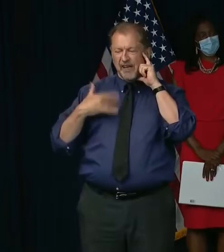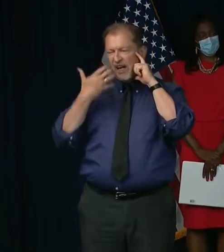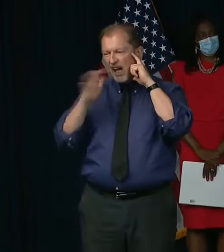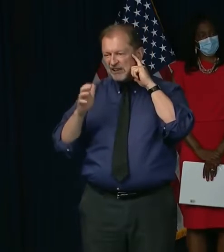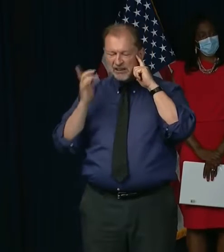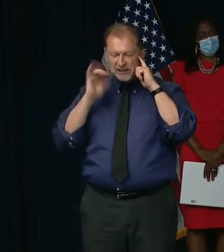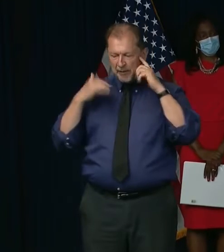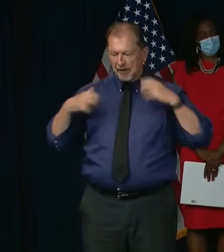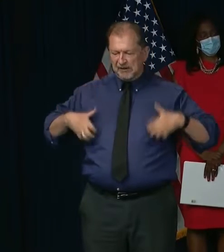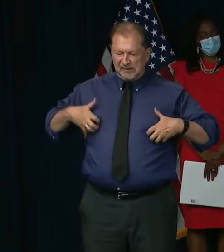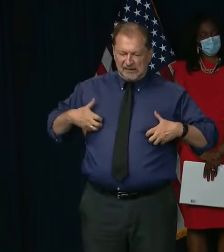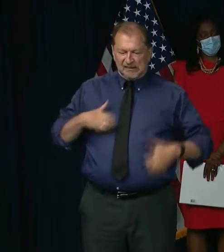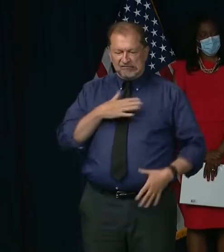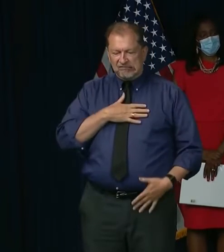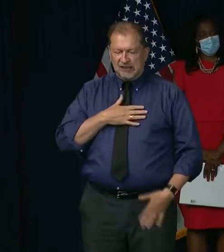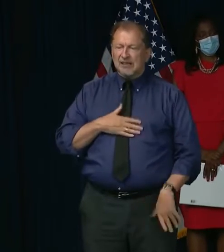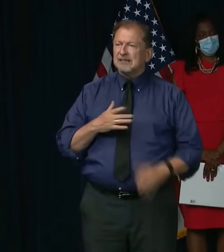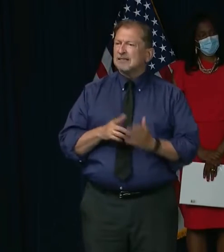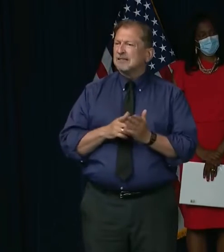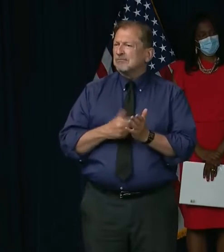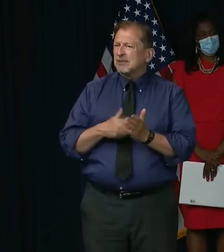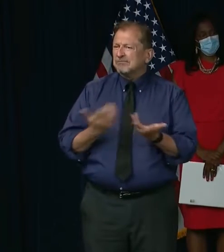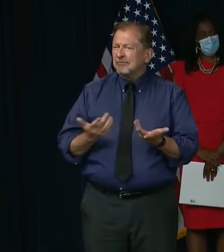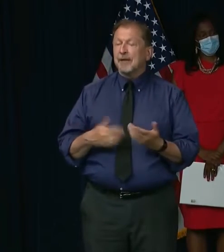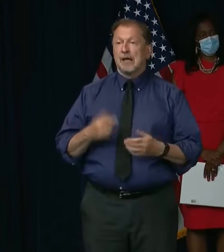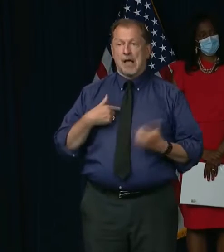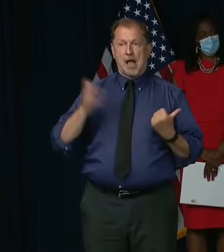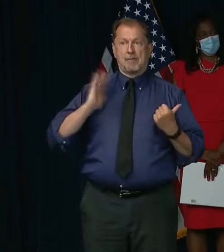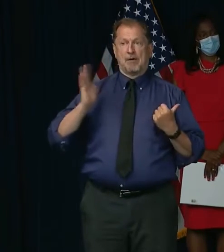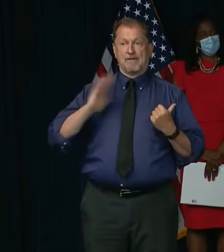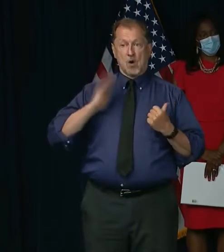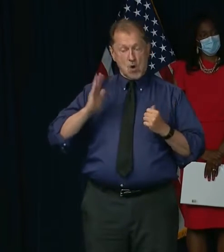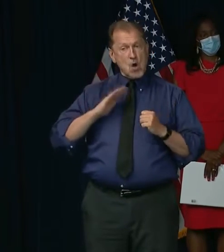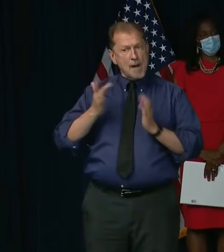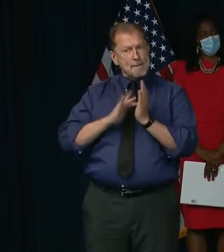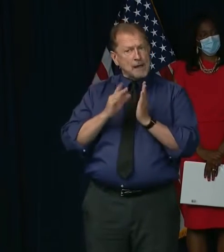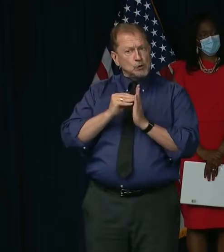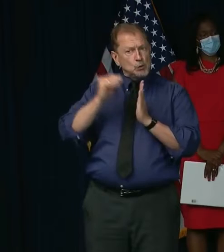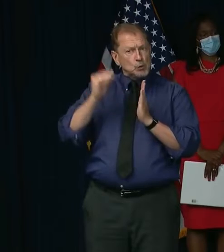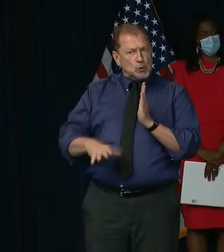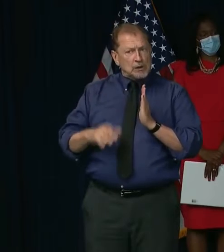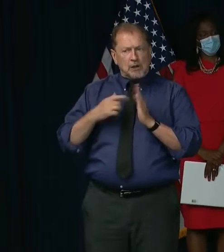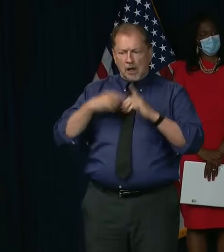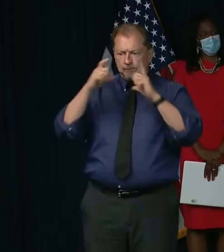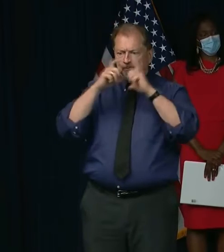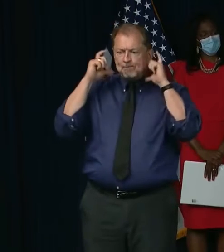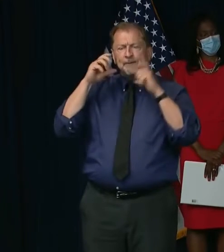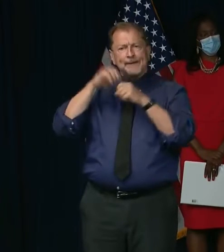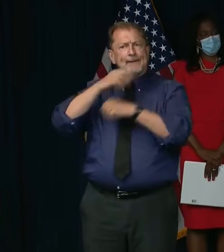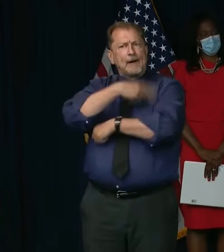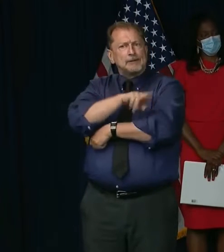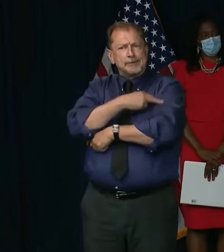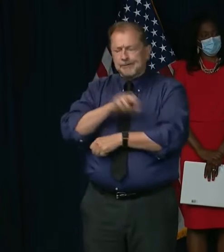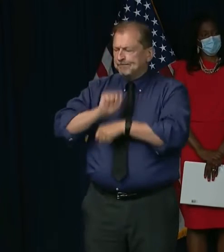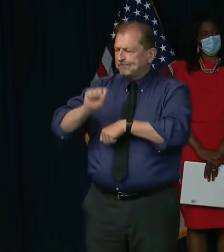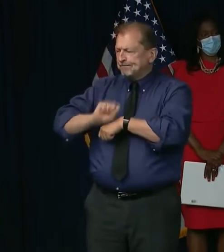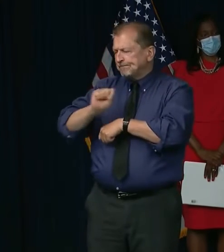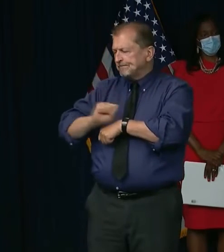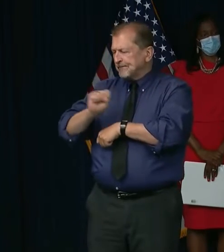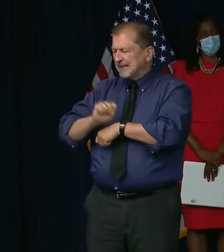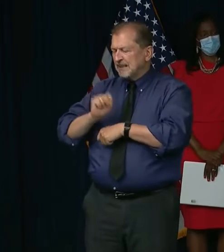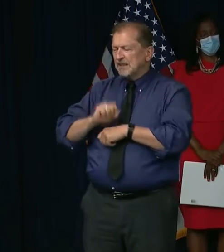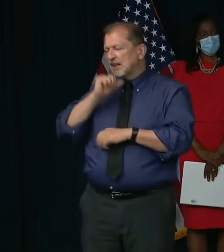but I remember my first days as a medical student having to wear masks for long periods of time and being uncomfortable.